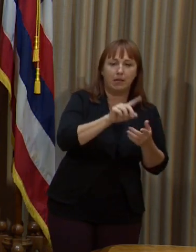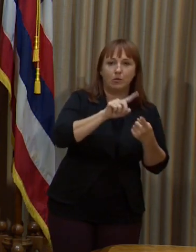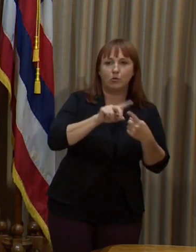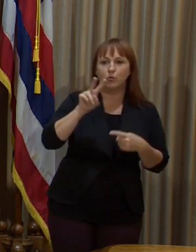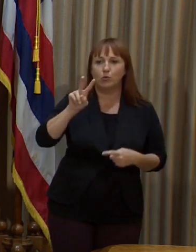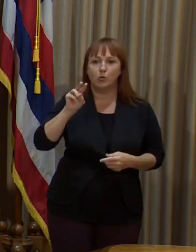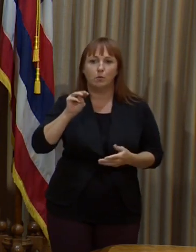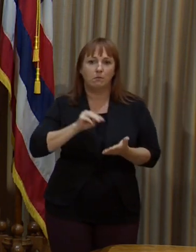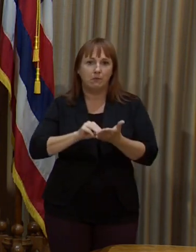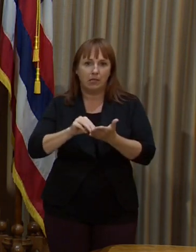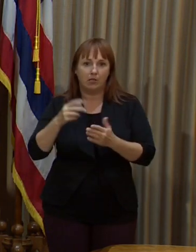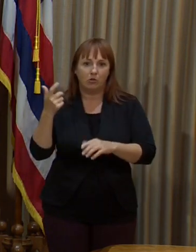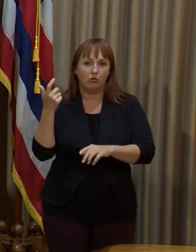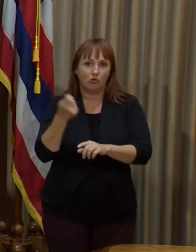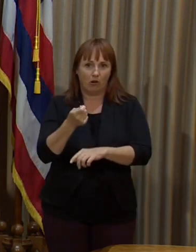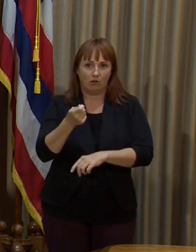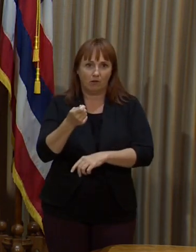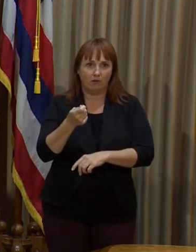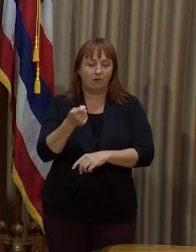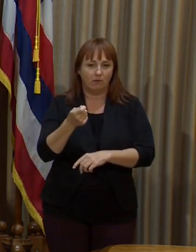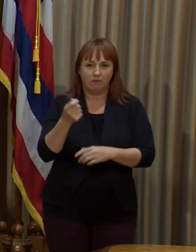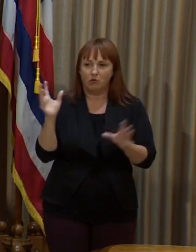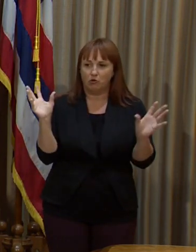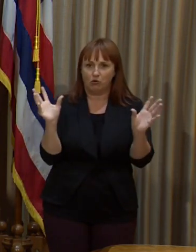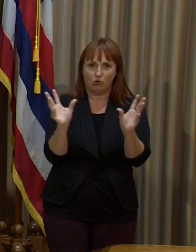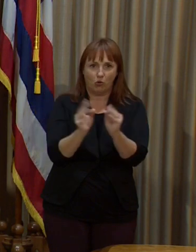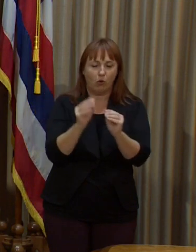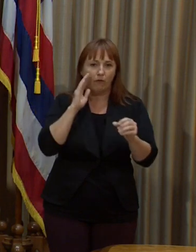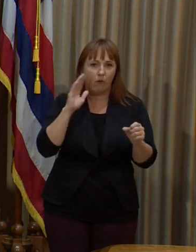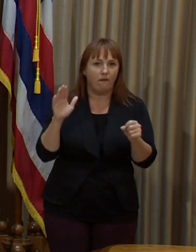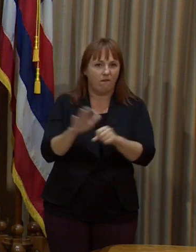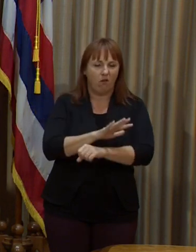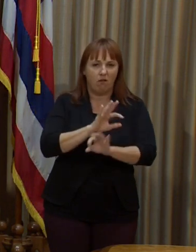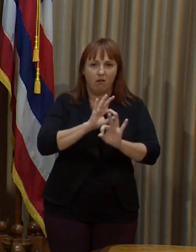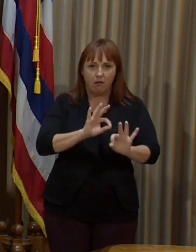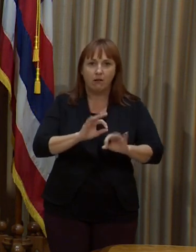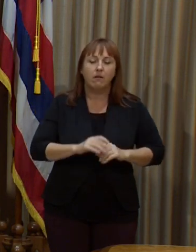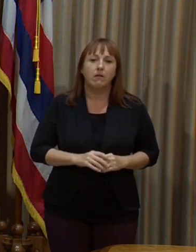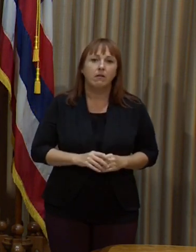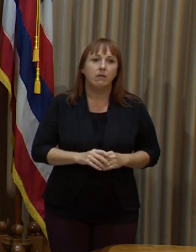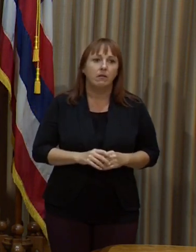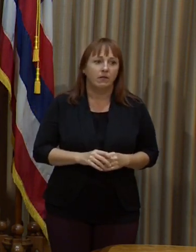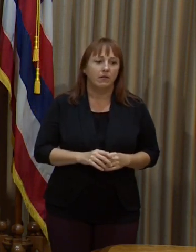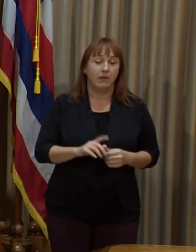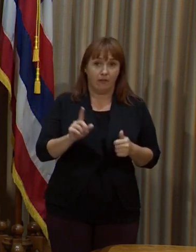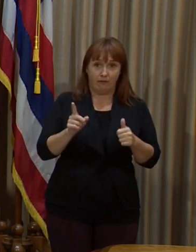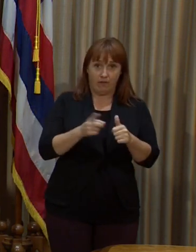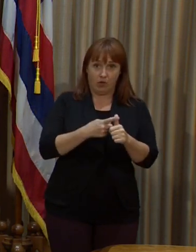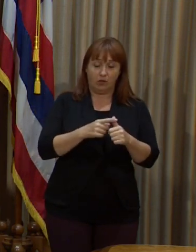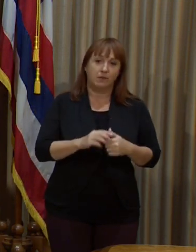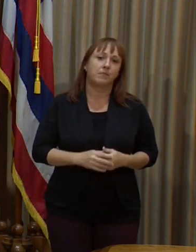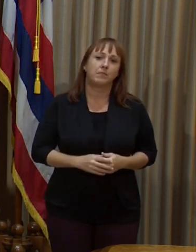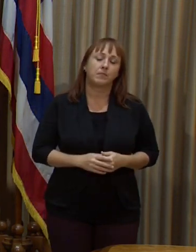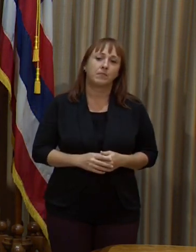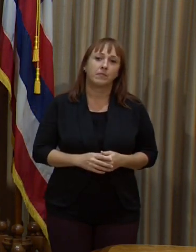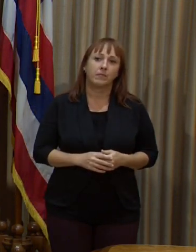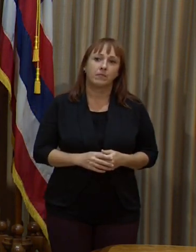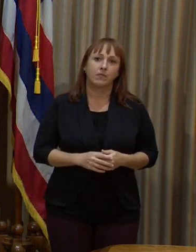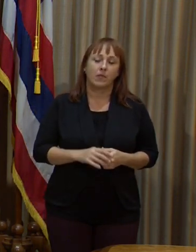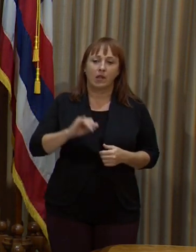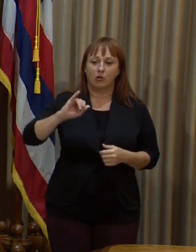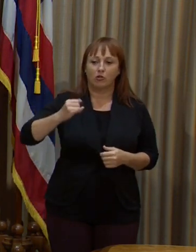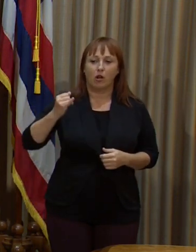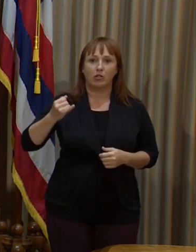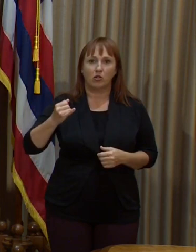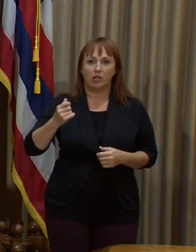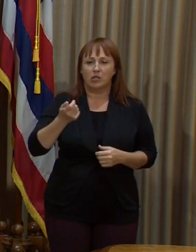have enough people vaccinated. A couple other important points on this. First off, right now, we have done very few Johnson